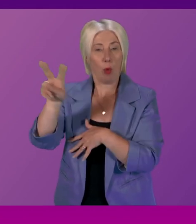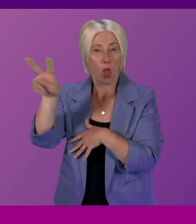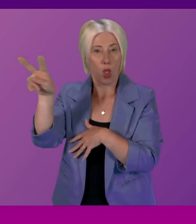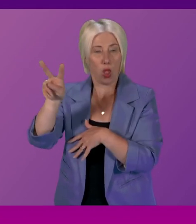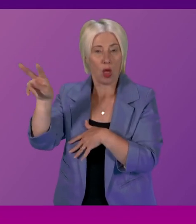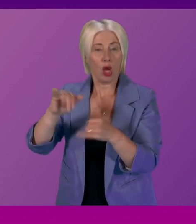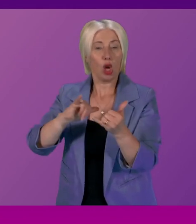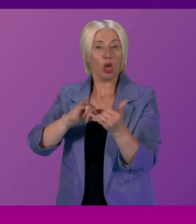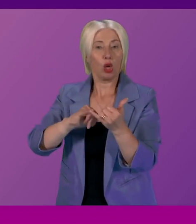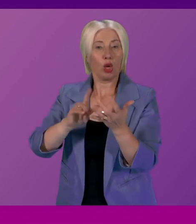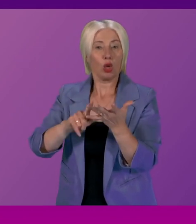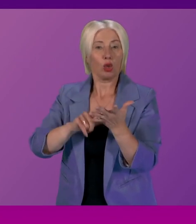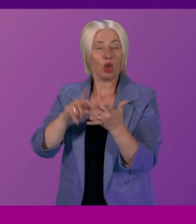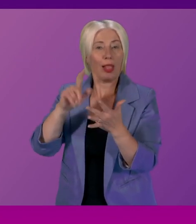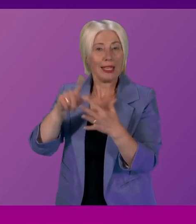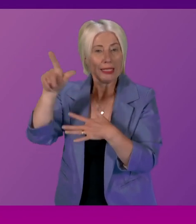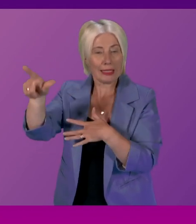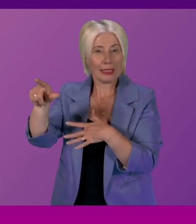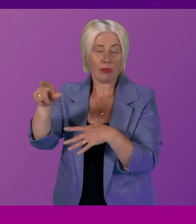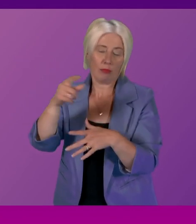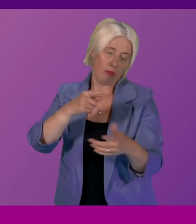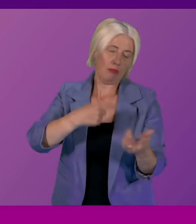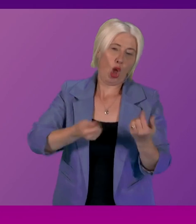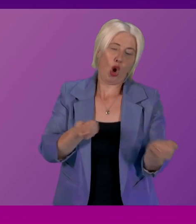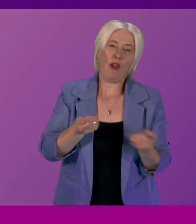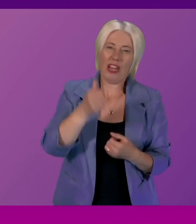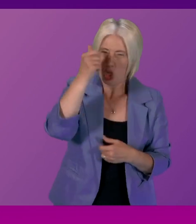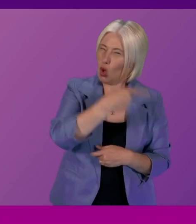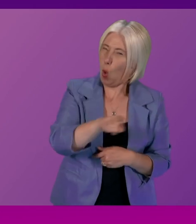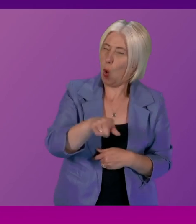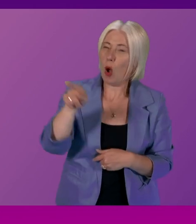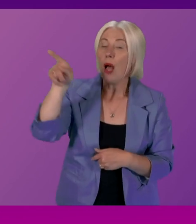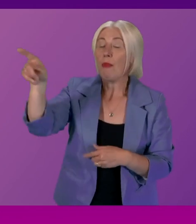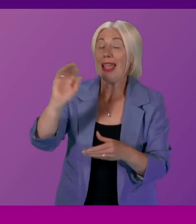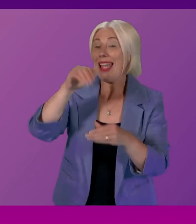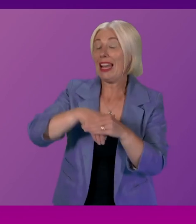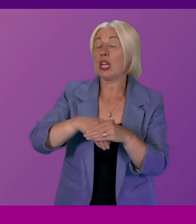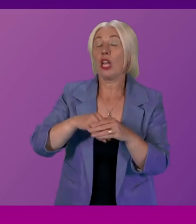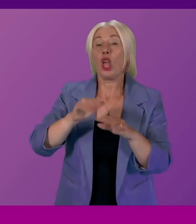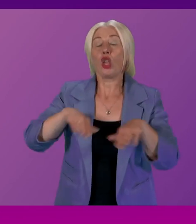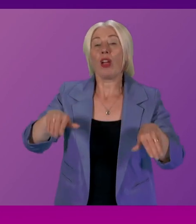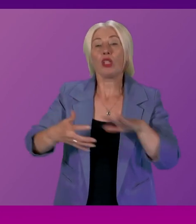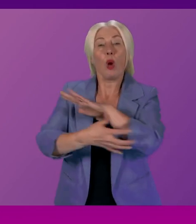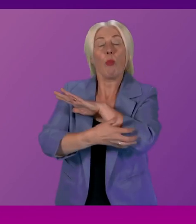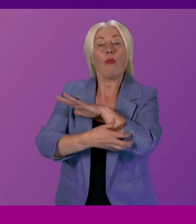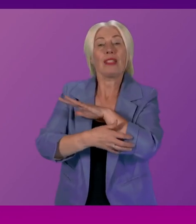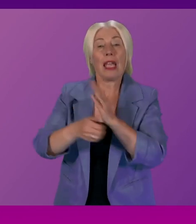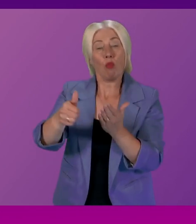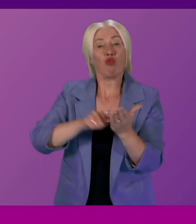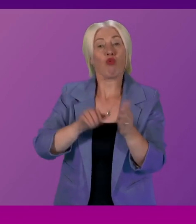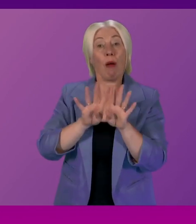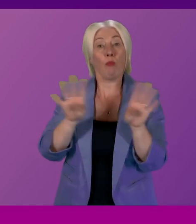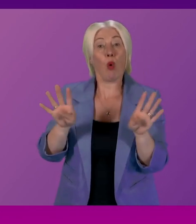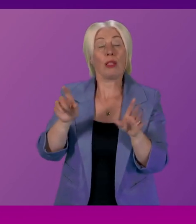are well known to conveners they're very much represented on our Child Poverty Programme Board as well